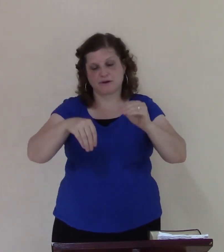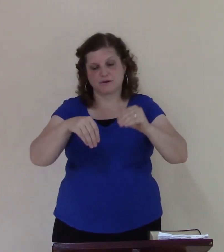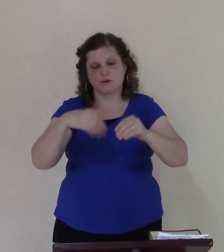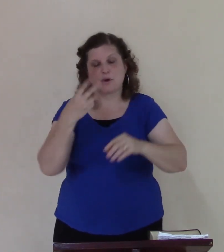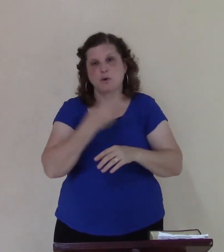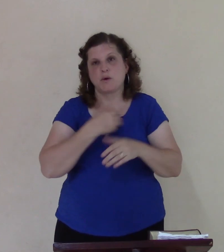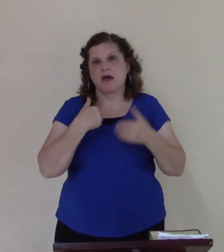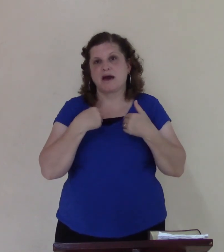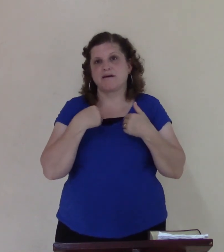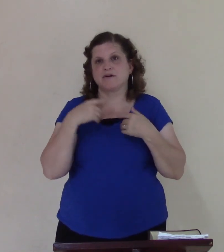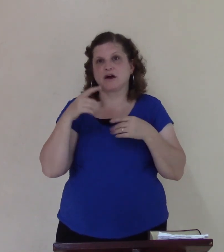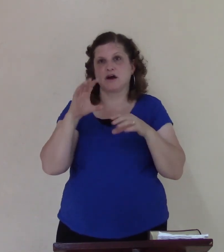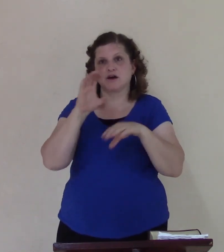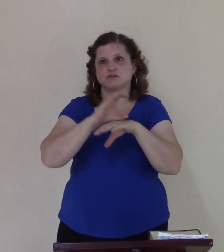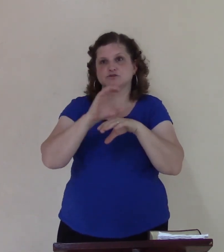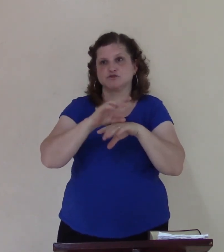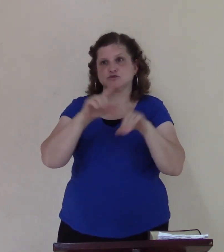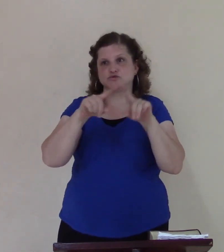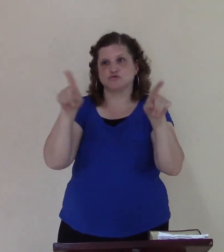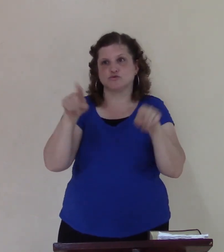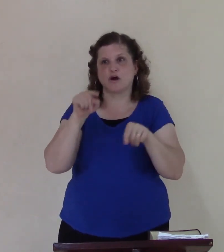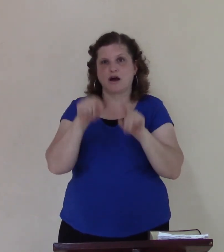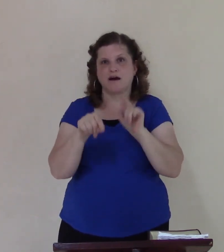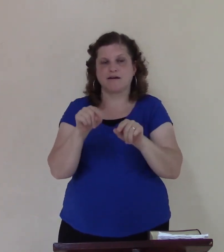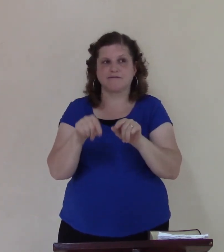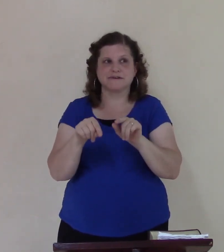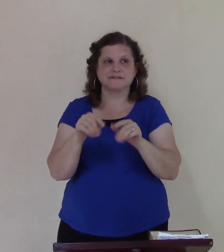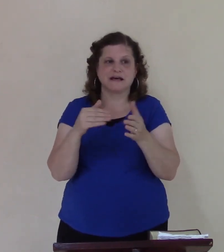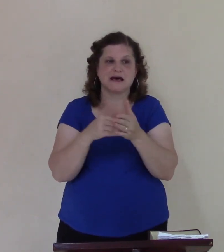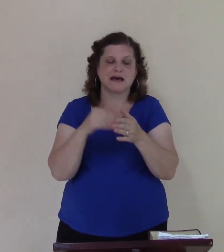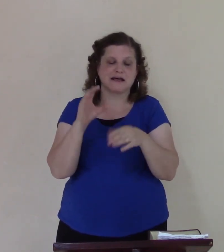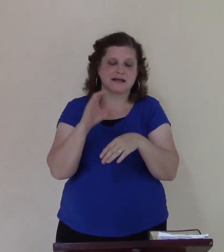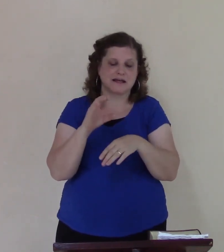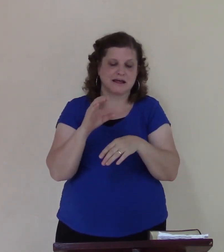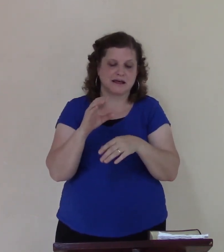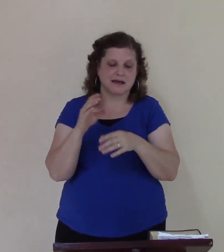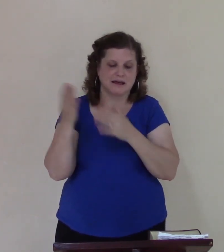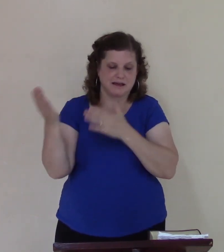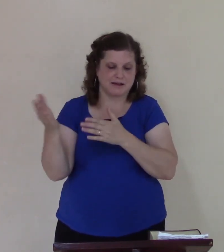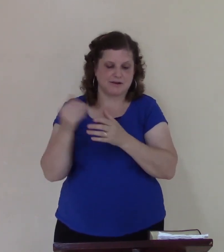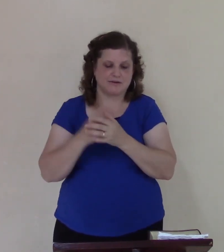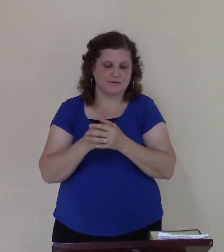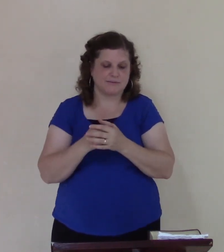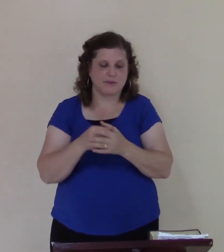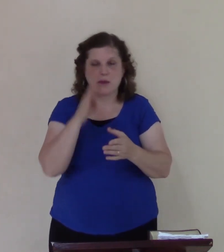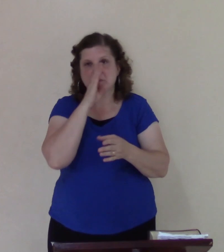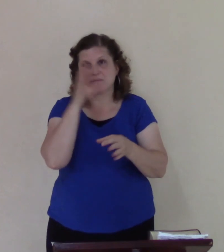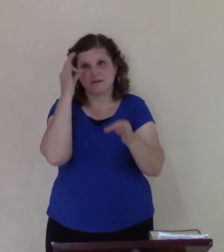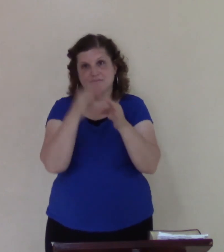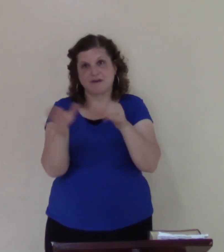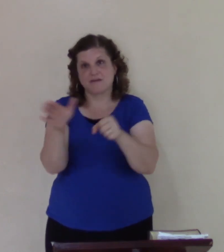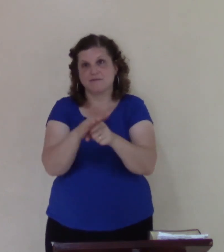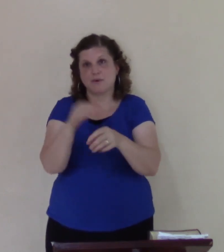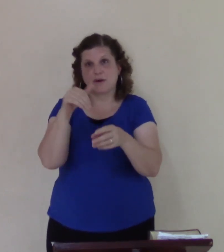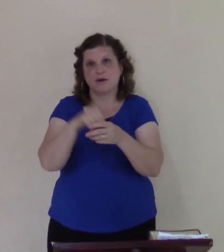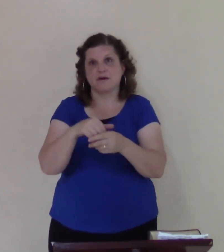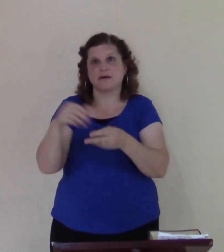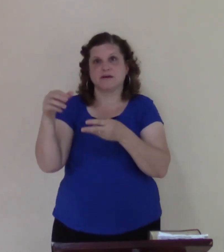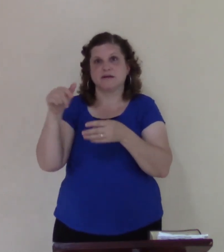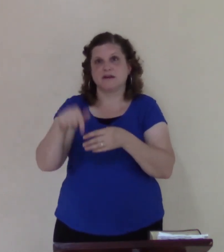you can come by help that off at the office if you like let us we pay for every area to God and watch our services and